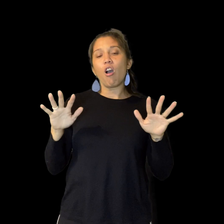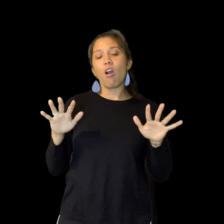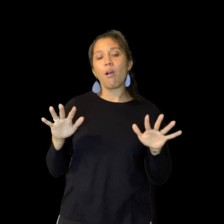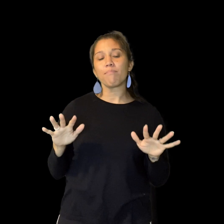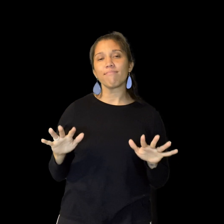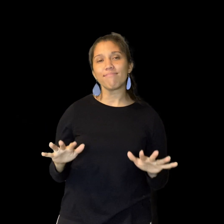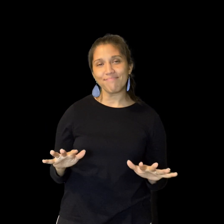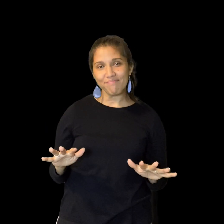That's